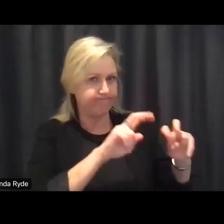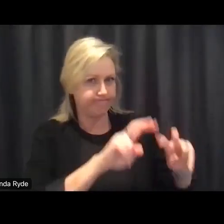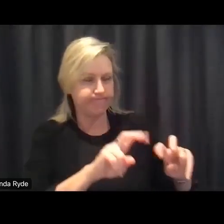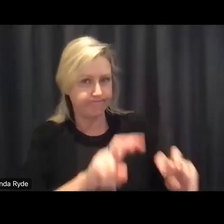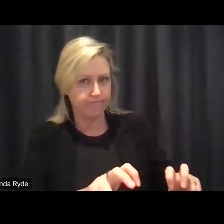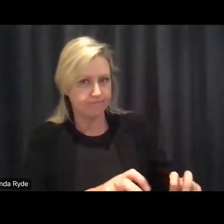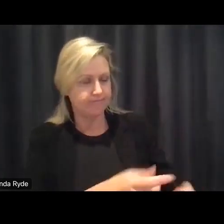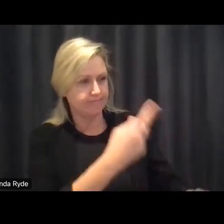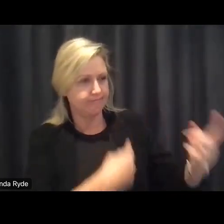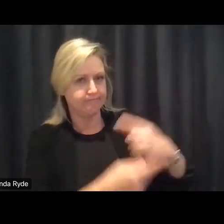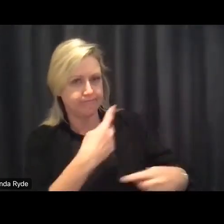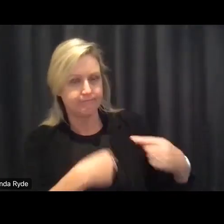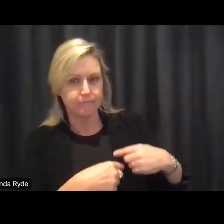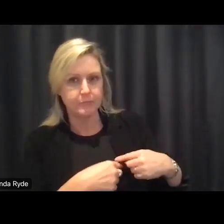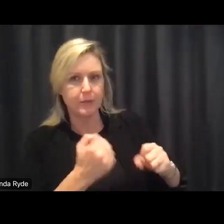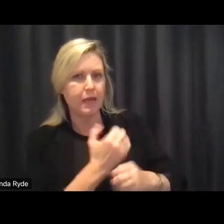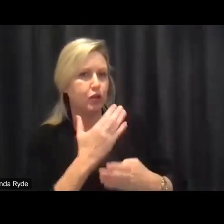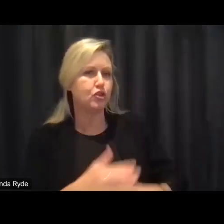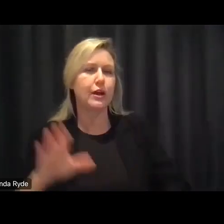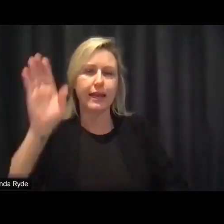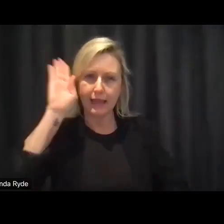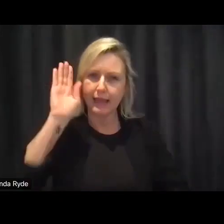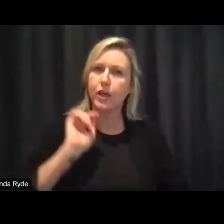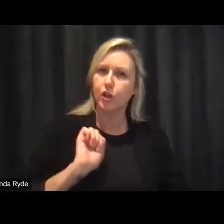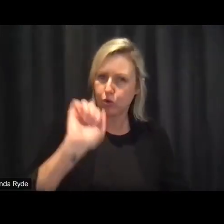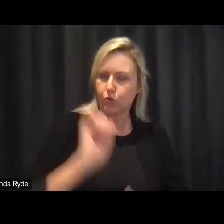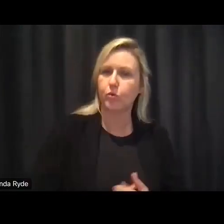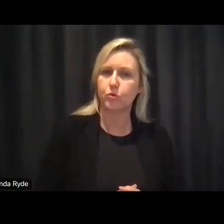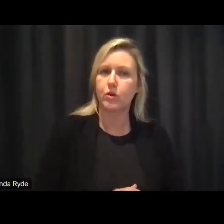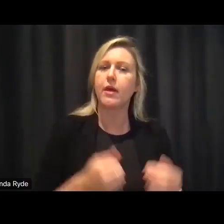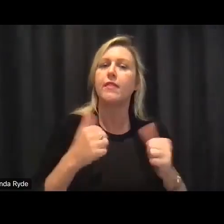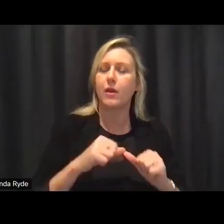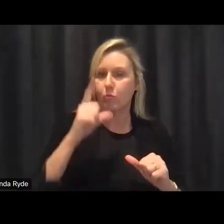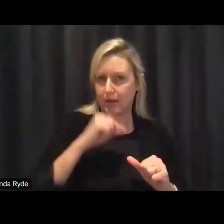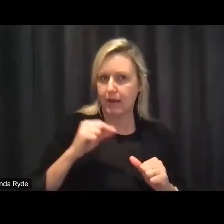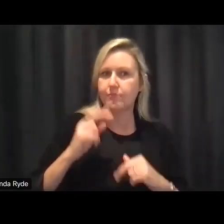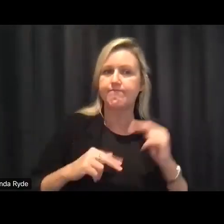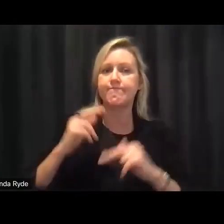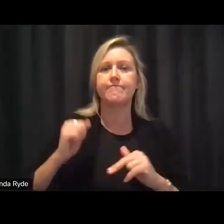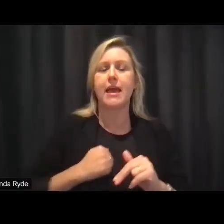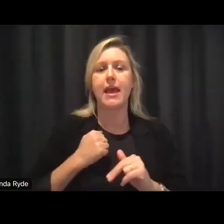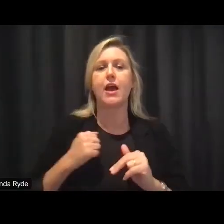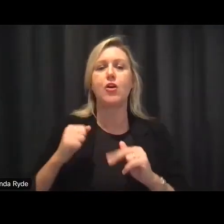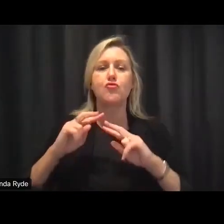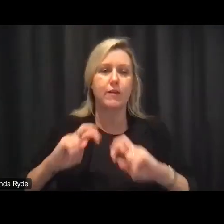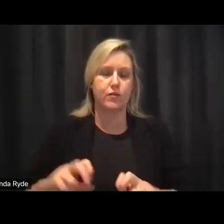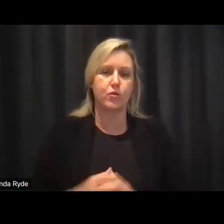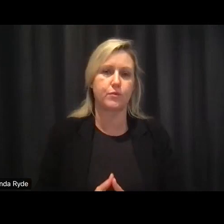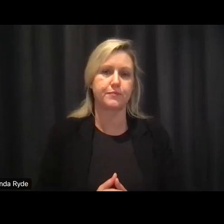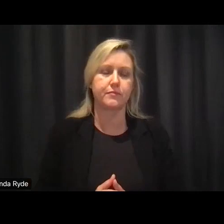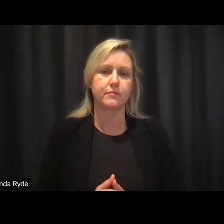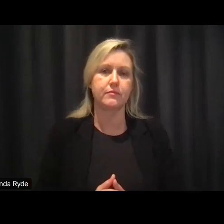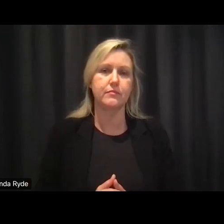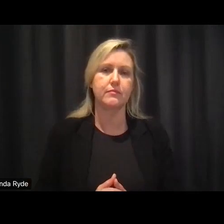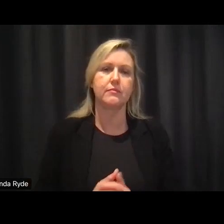build the review uh on that i just want to pick up also the fact about the structure